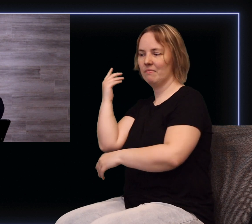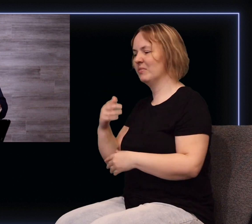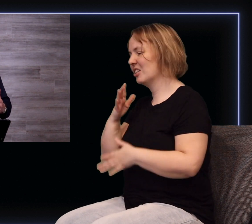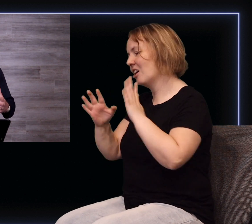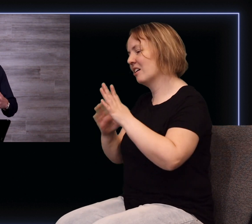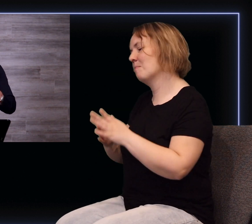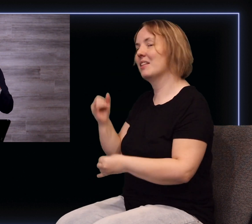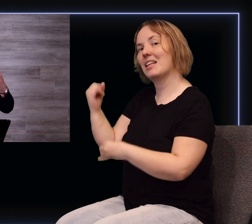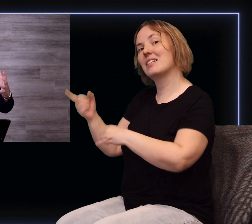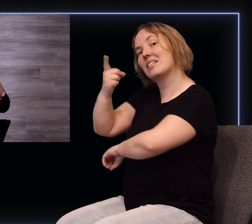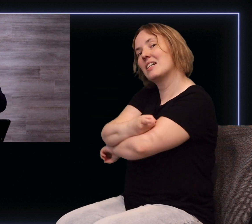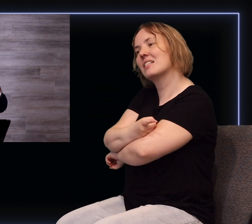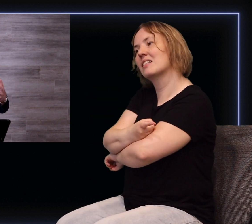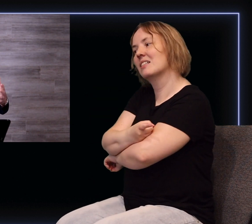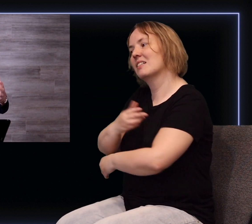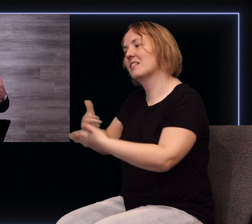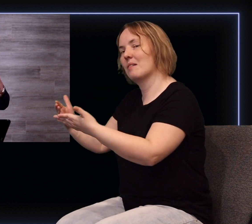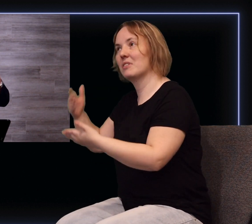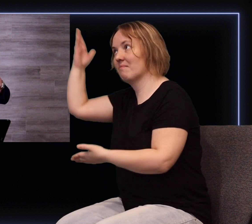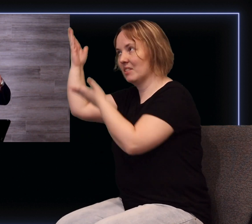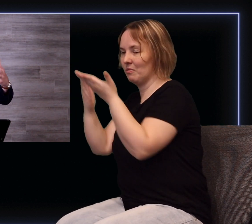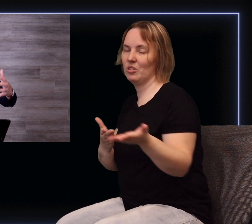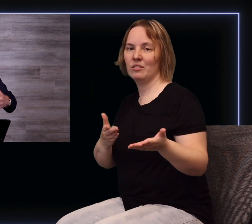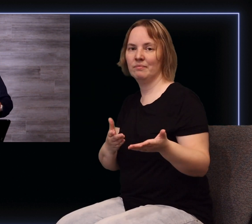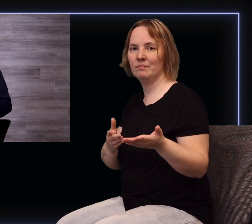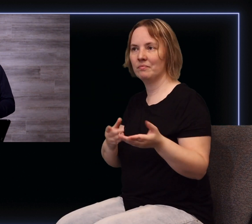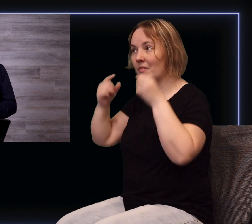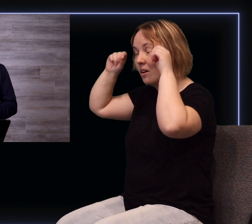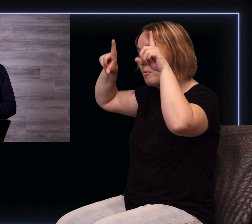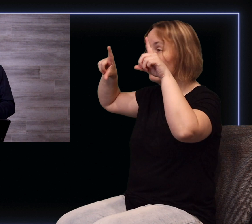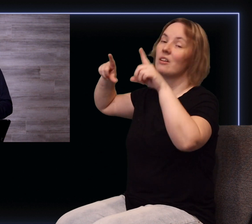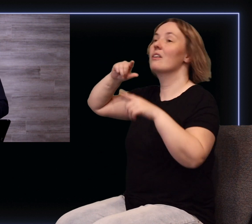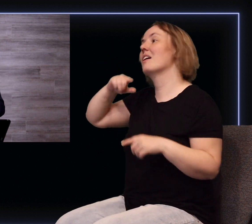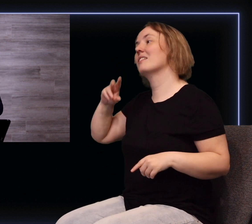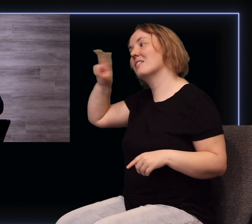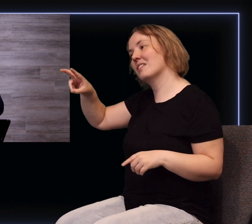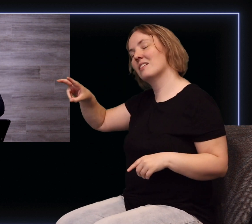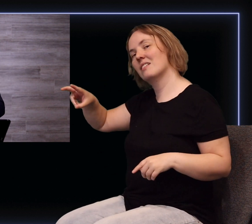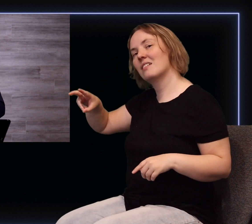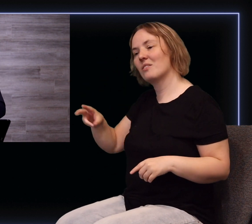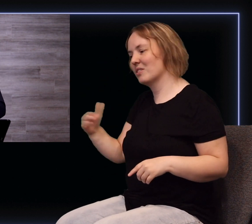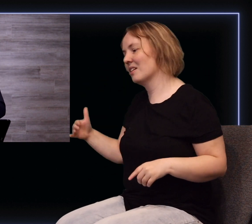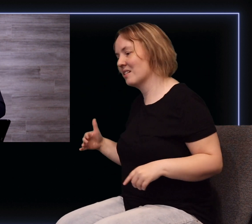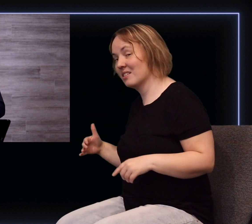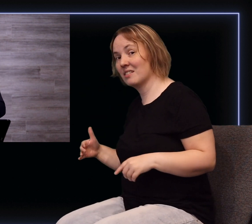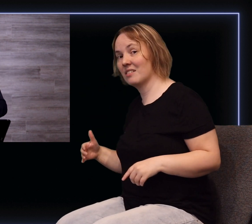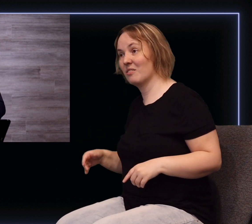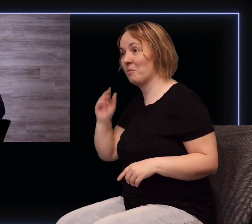return he says open your eyes and see those things that you always thought were another day tomorrow they're happening today but so